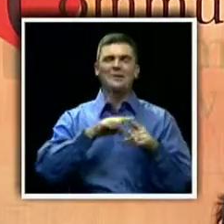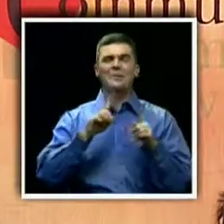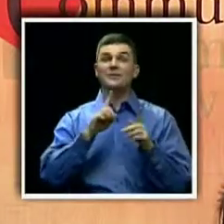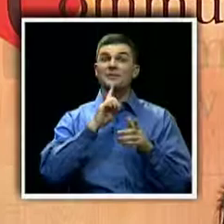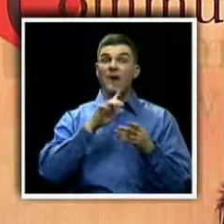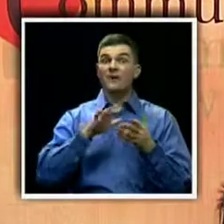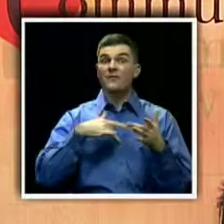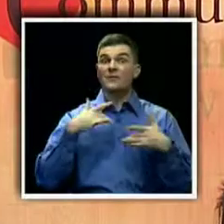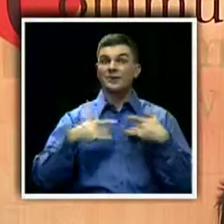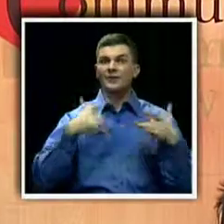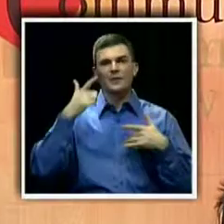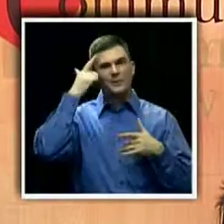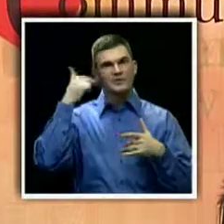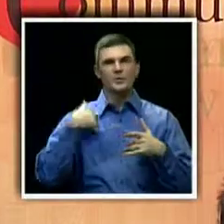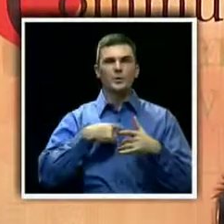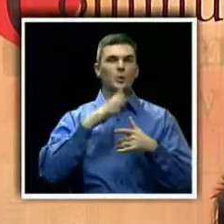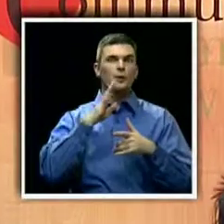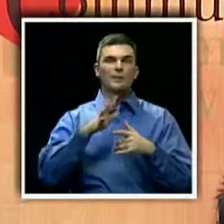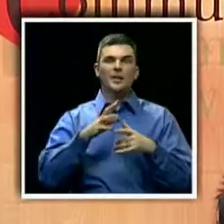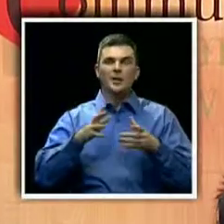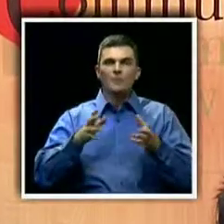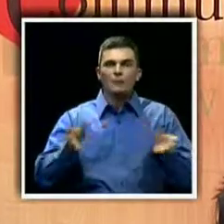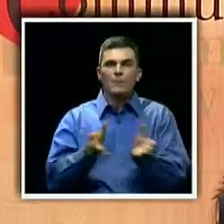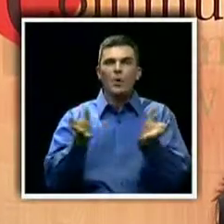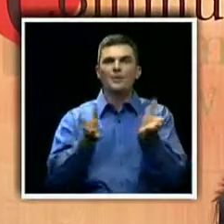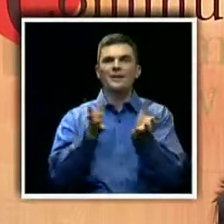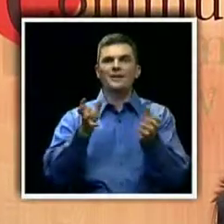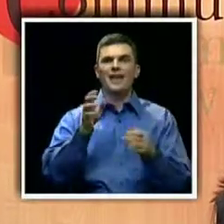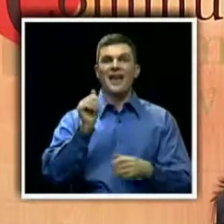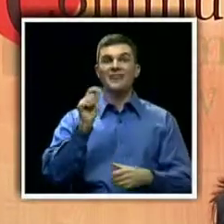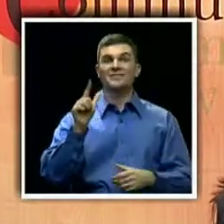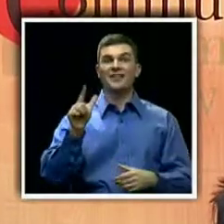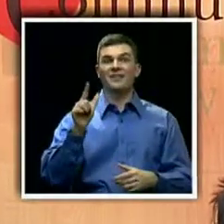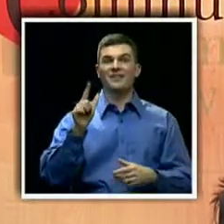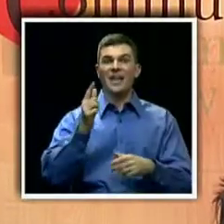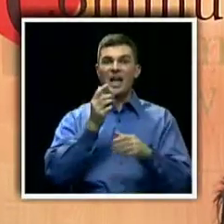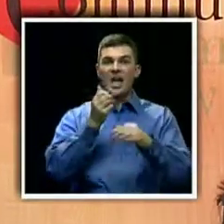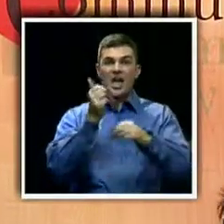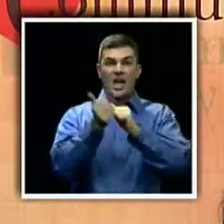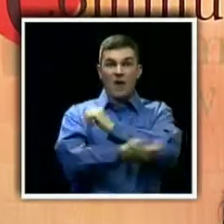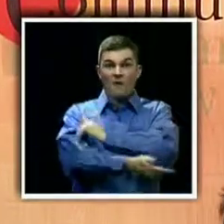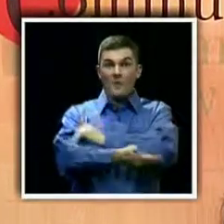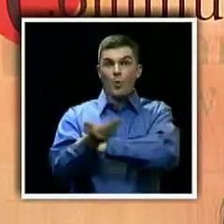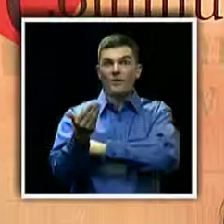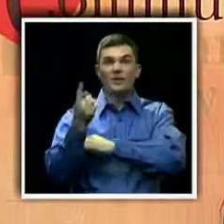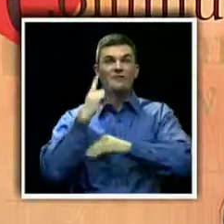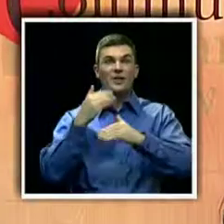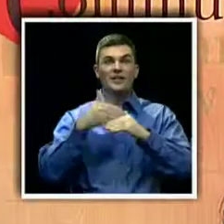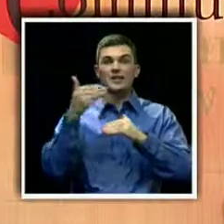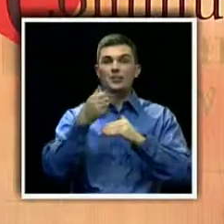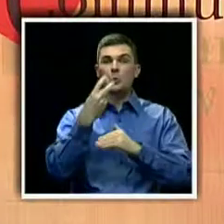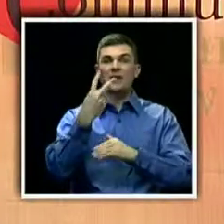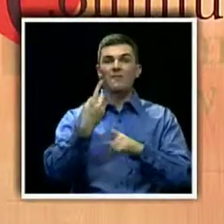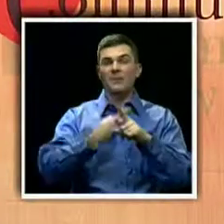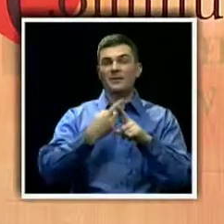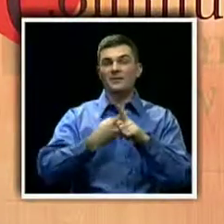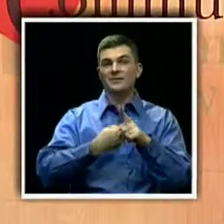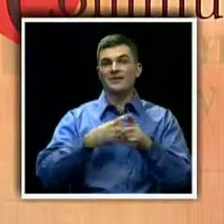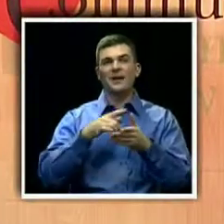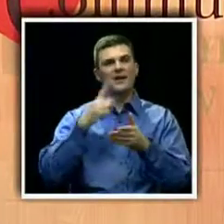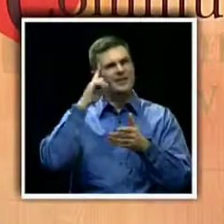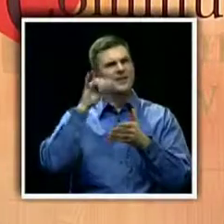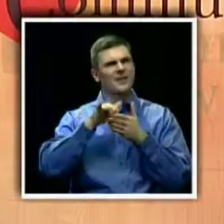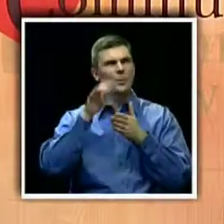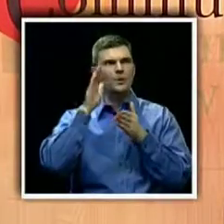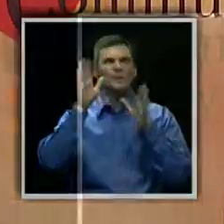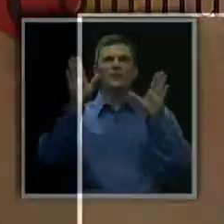we're going to be promoting American Sign Language every morning for the next 12 months. And that should be rolling out in the next couple of months. But I think it's going to be a great